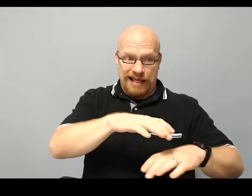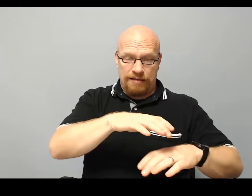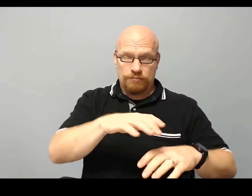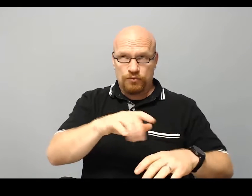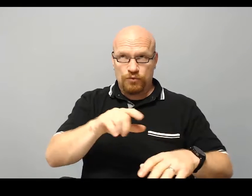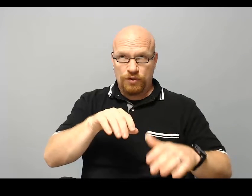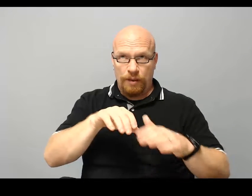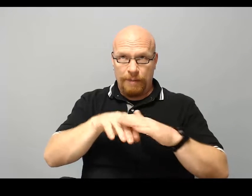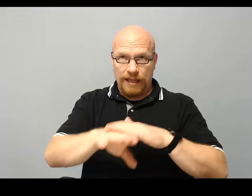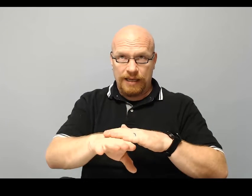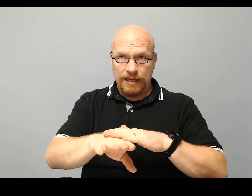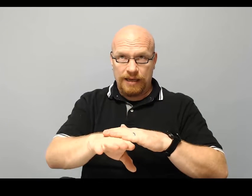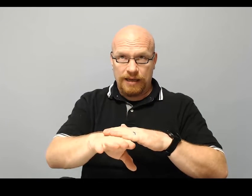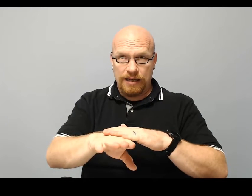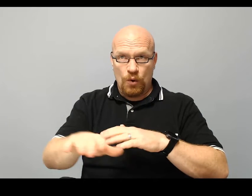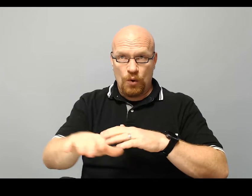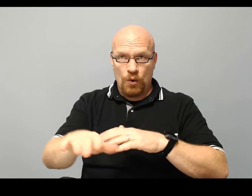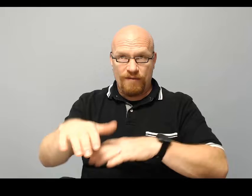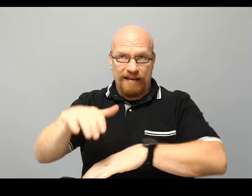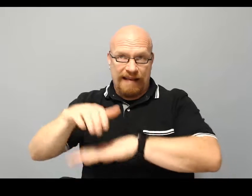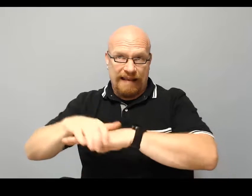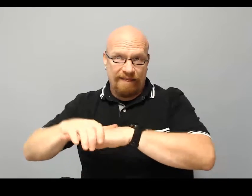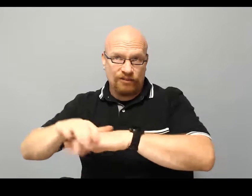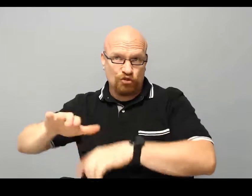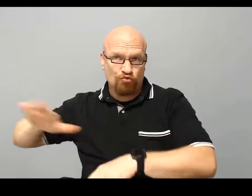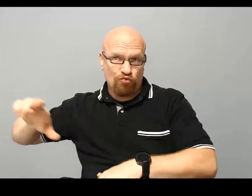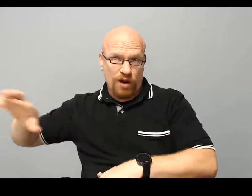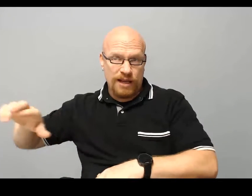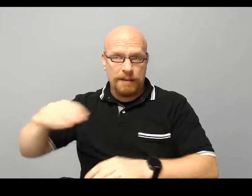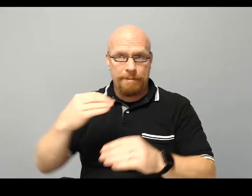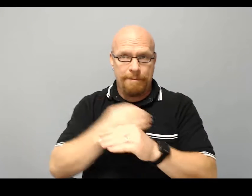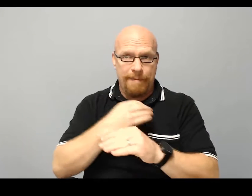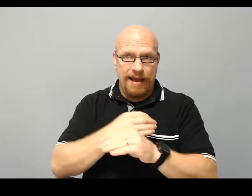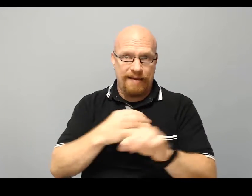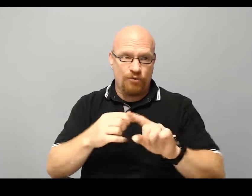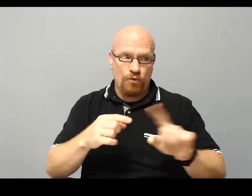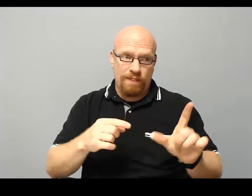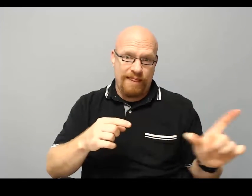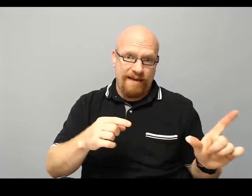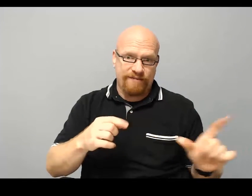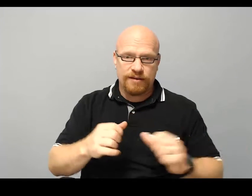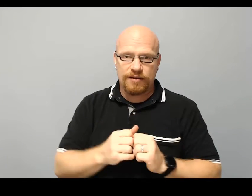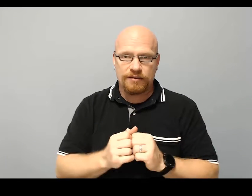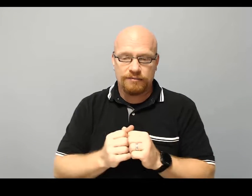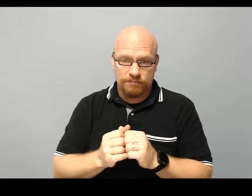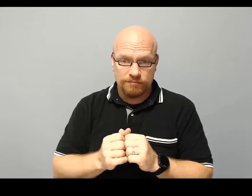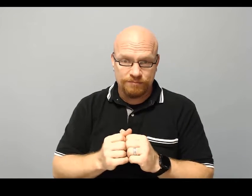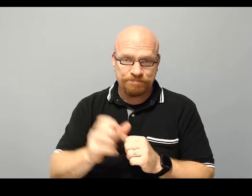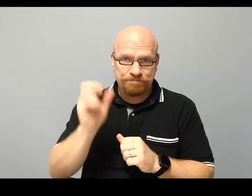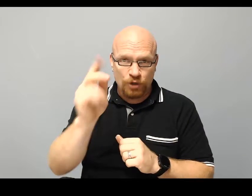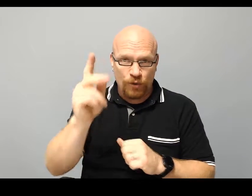You come in, and goes to the right, math to the left. Okay?